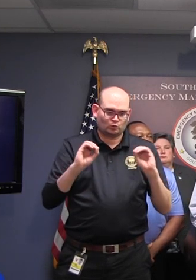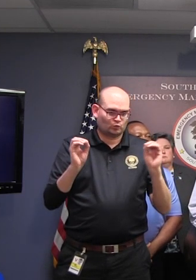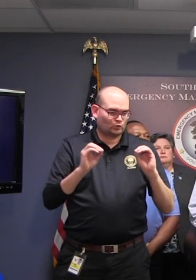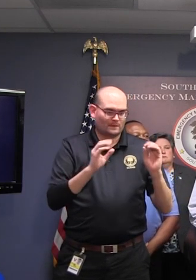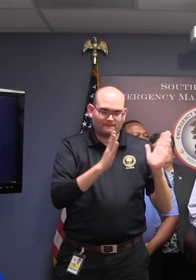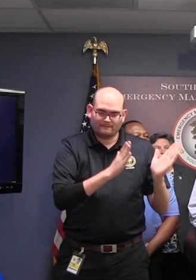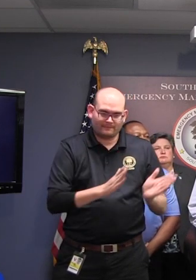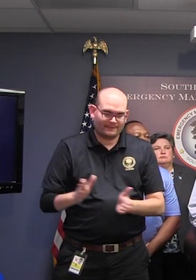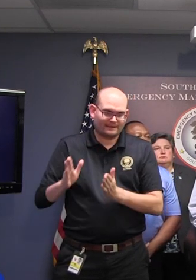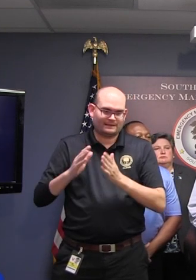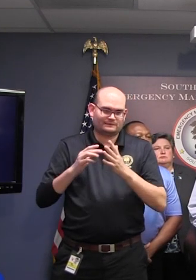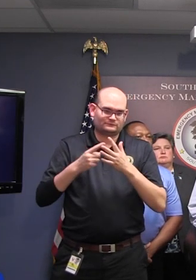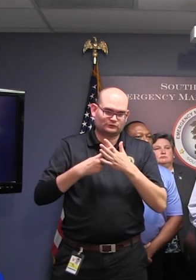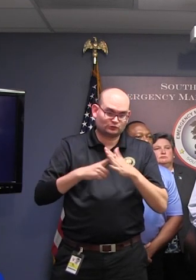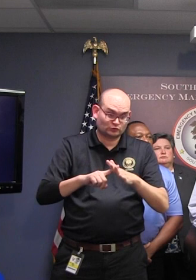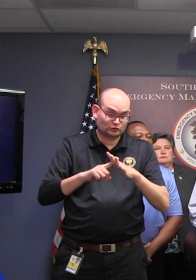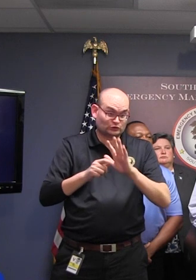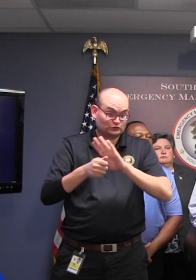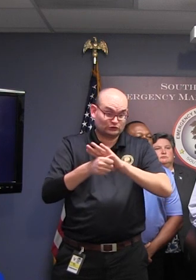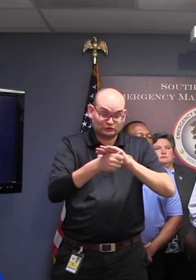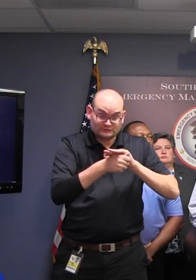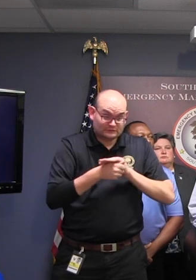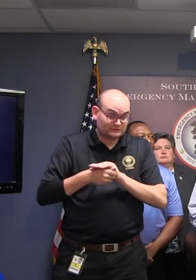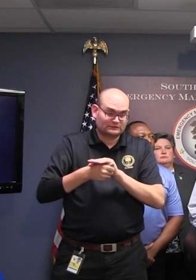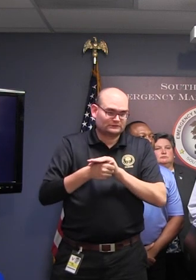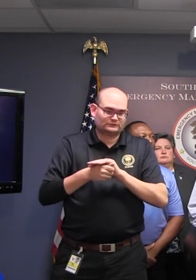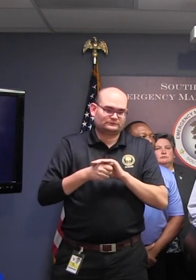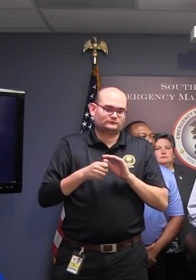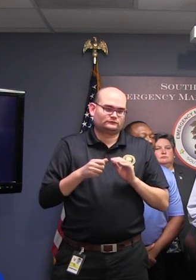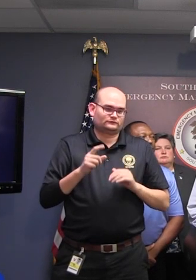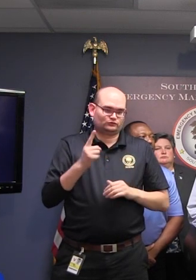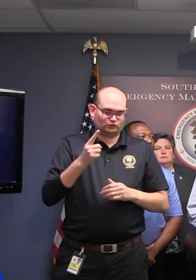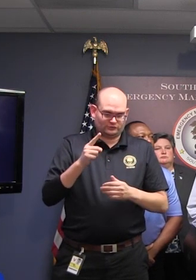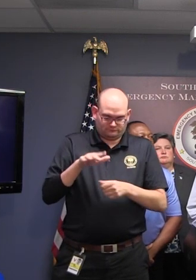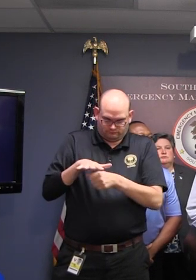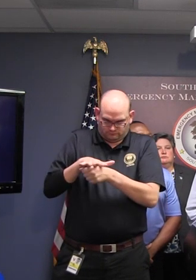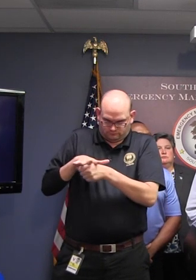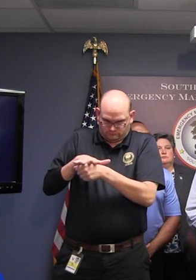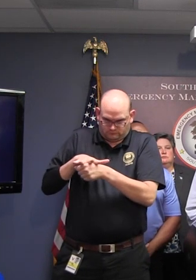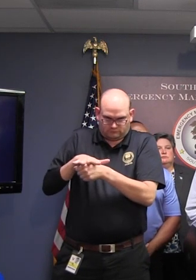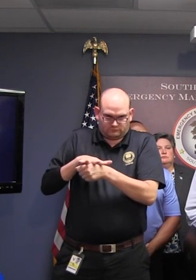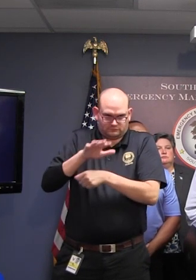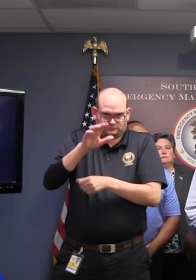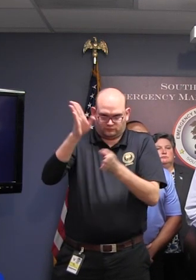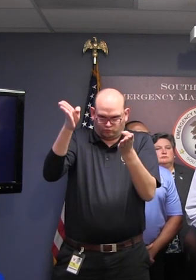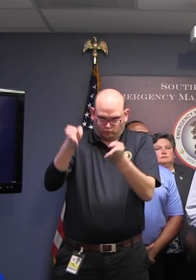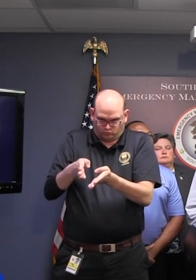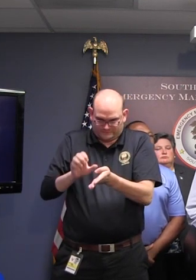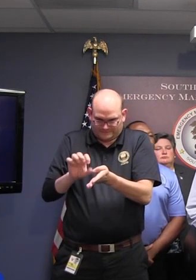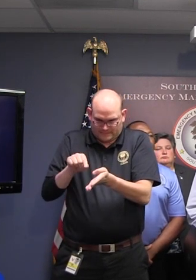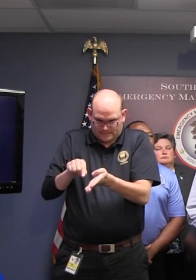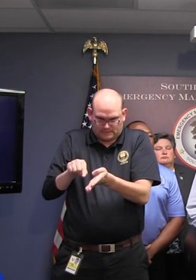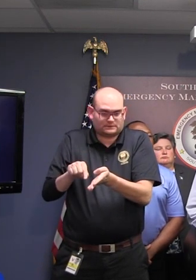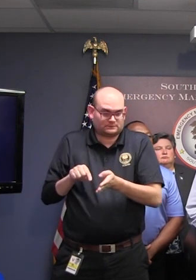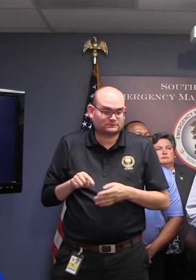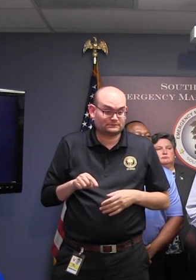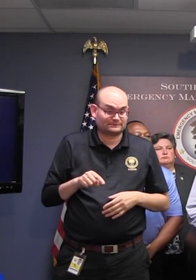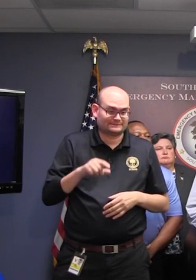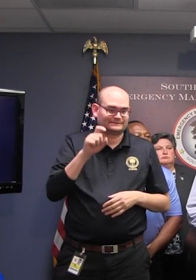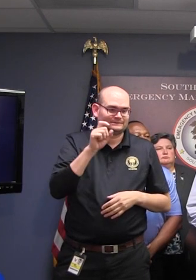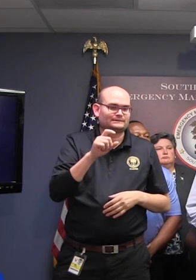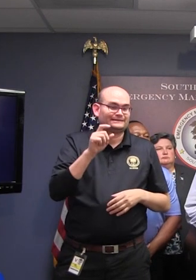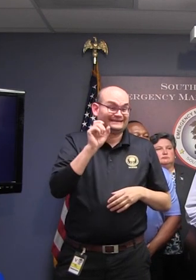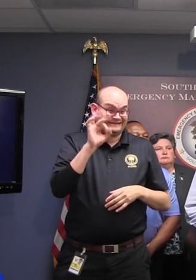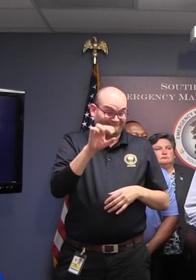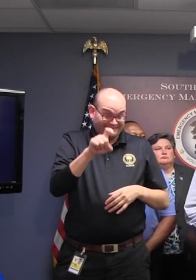shelters other than these in South Carolina, we are capable of opening others if the need arises.